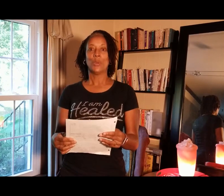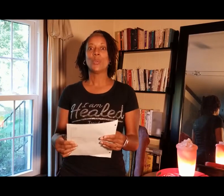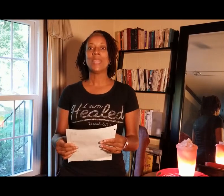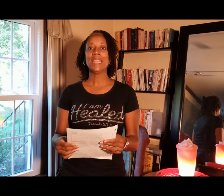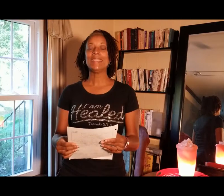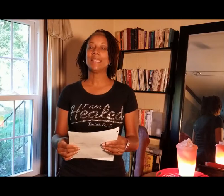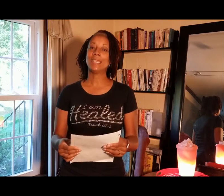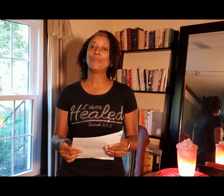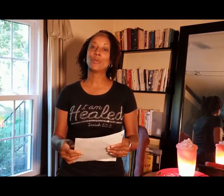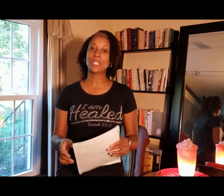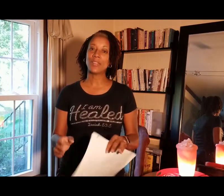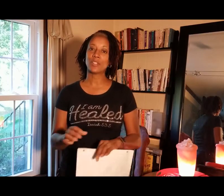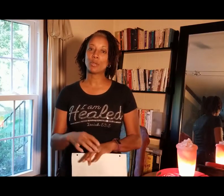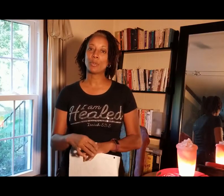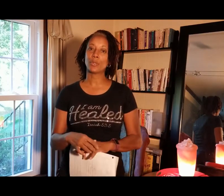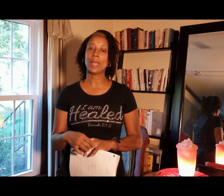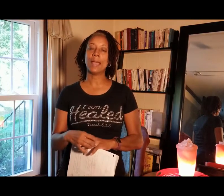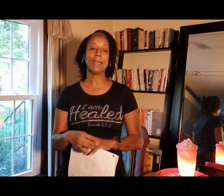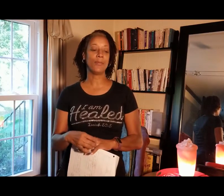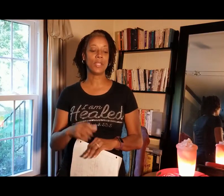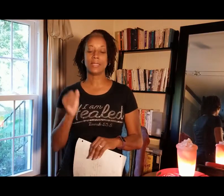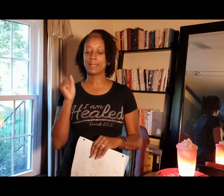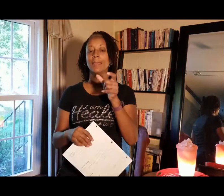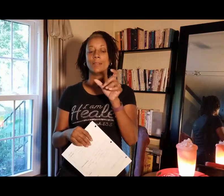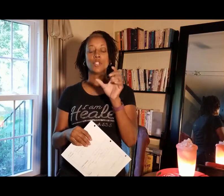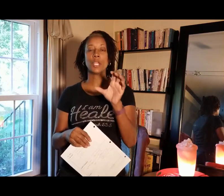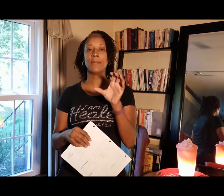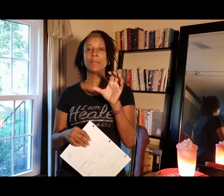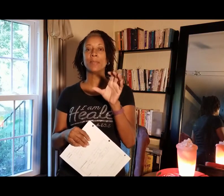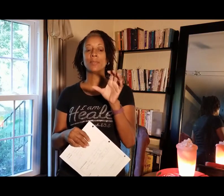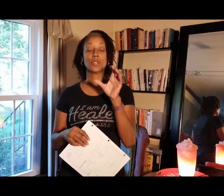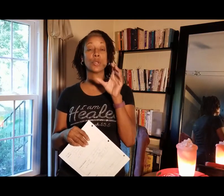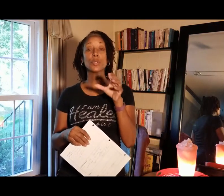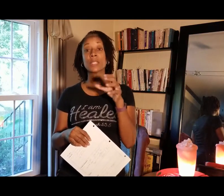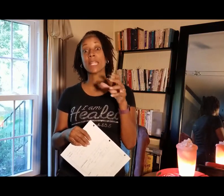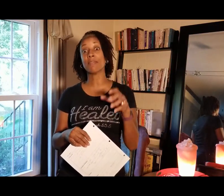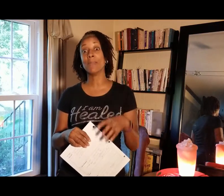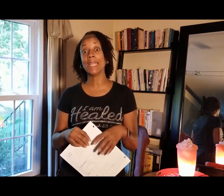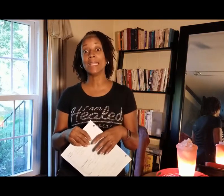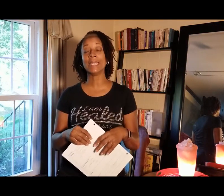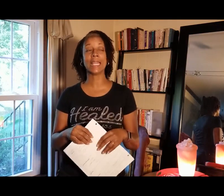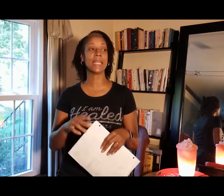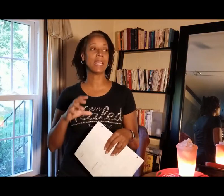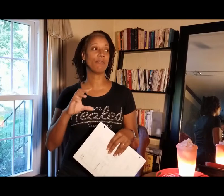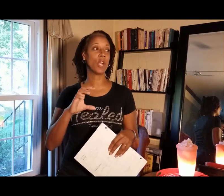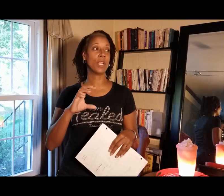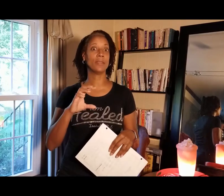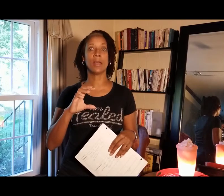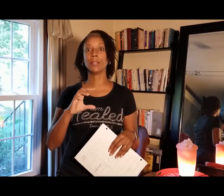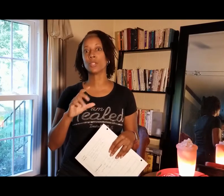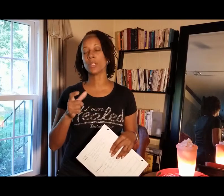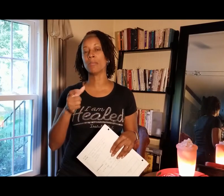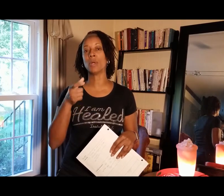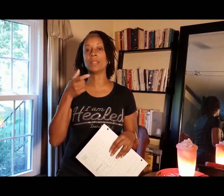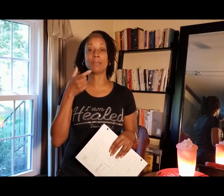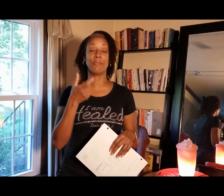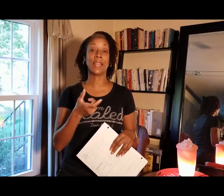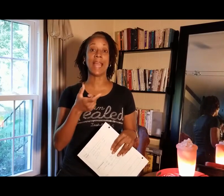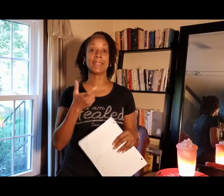We did fruits and vegetables. I have these shaped circles that I've made and then I've gone to Dollar Tree and I bought some flat